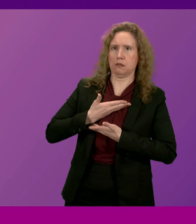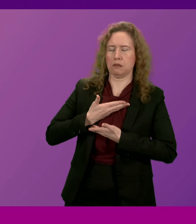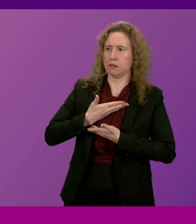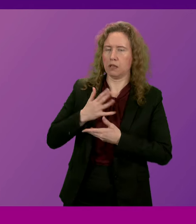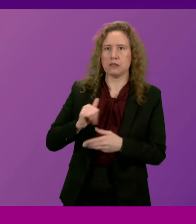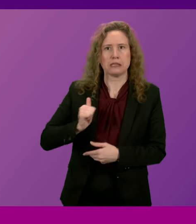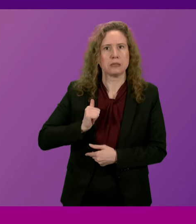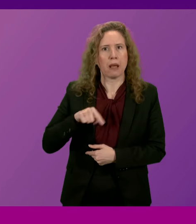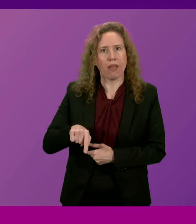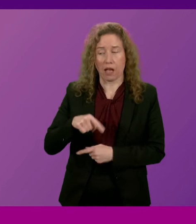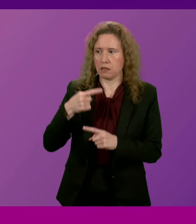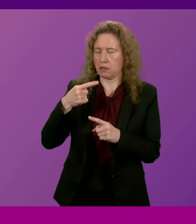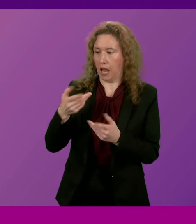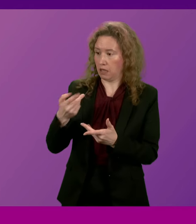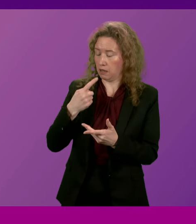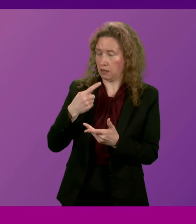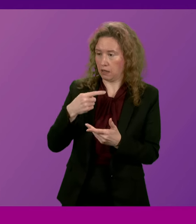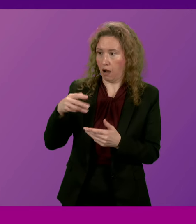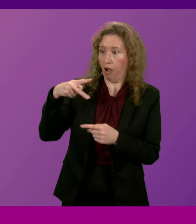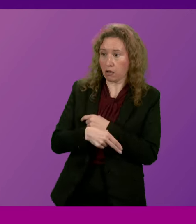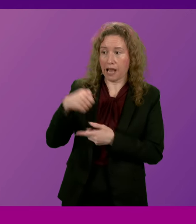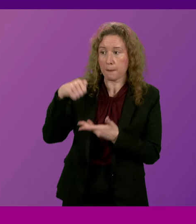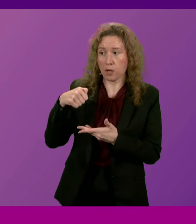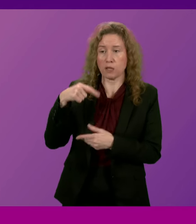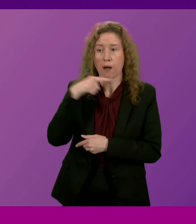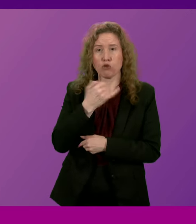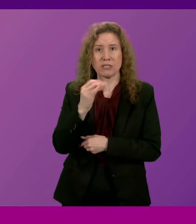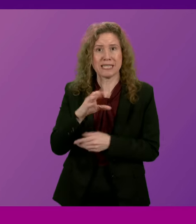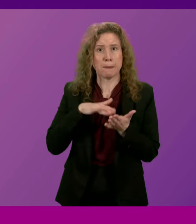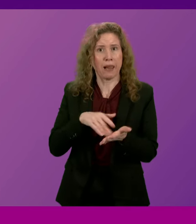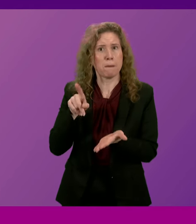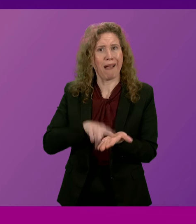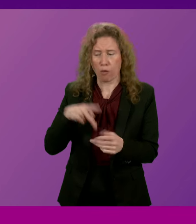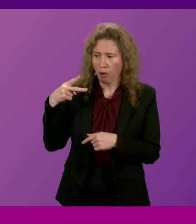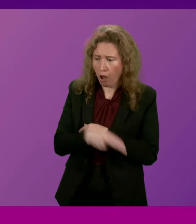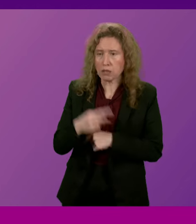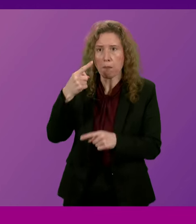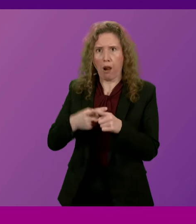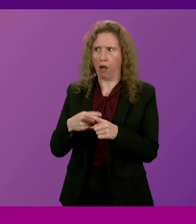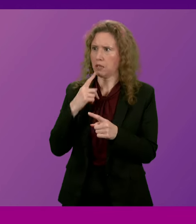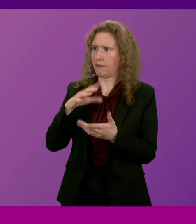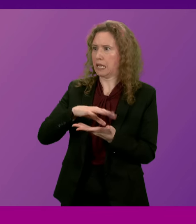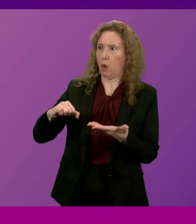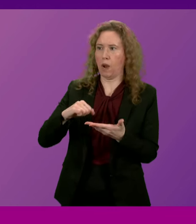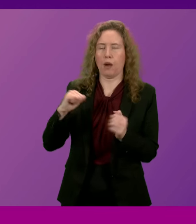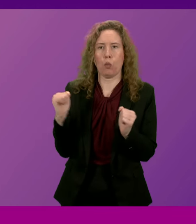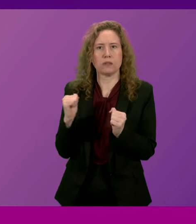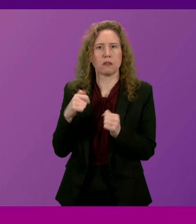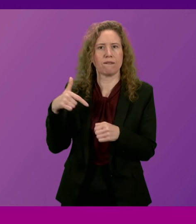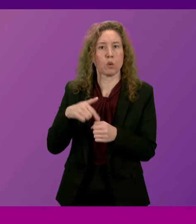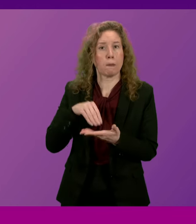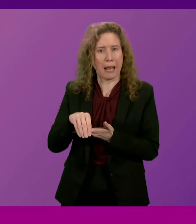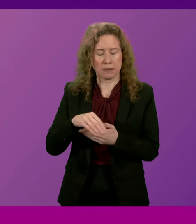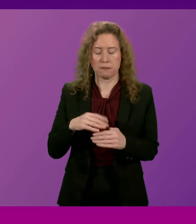Government along with a budget cut of £160 million. The work that we're undertaking on the